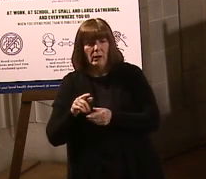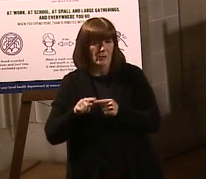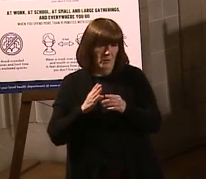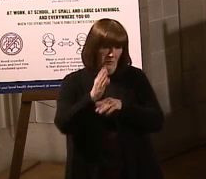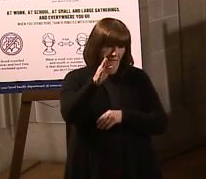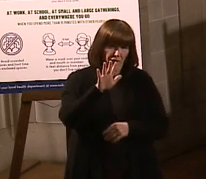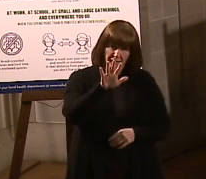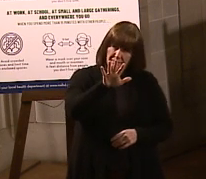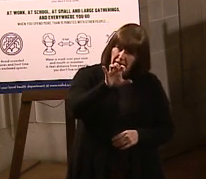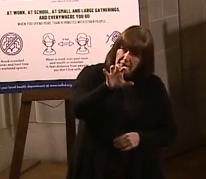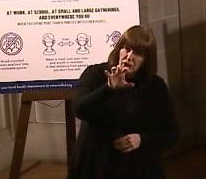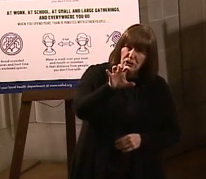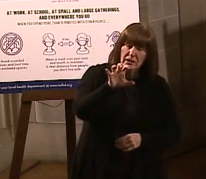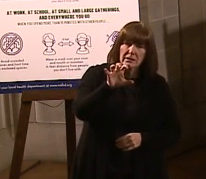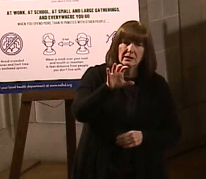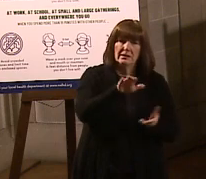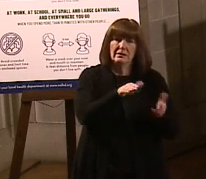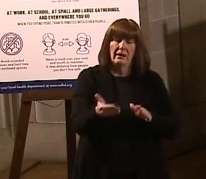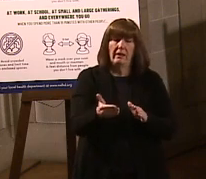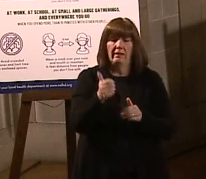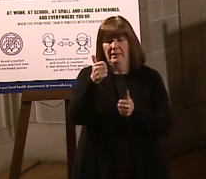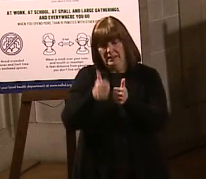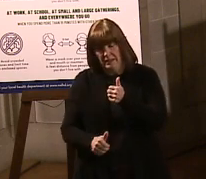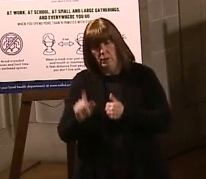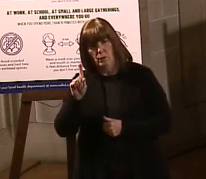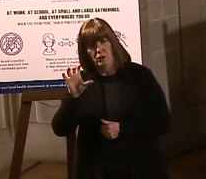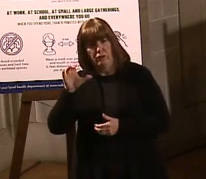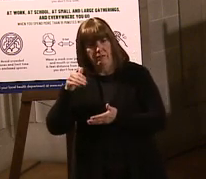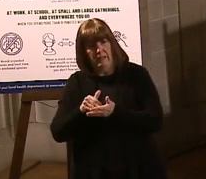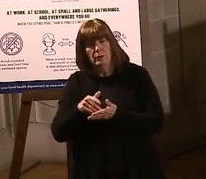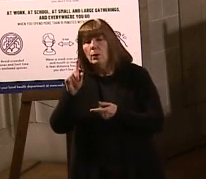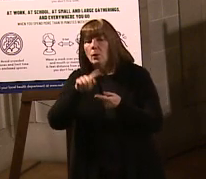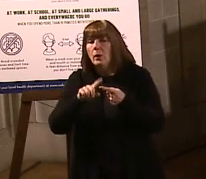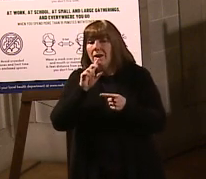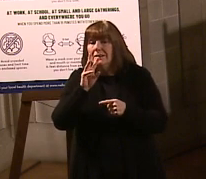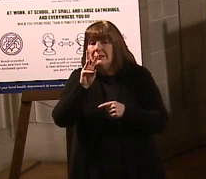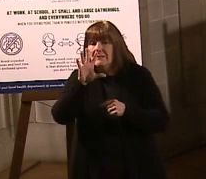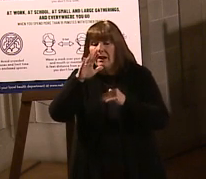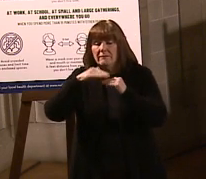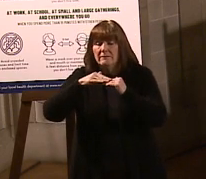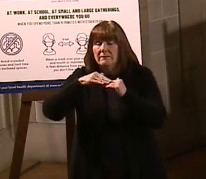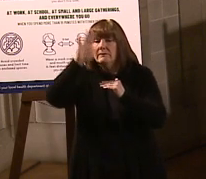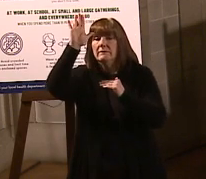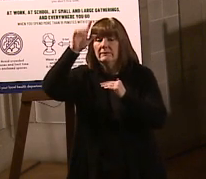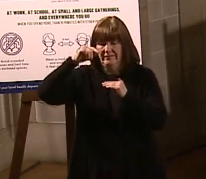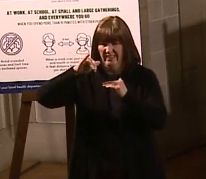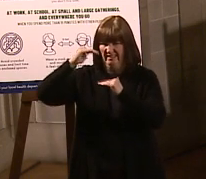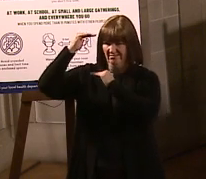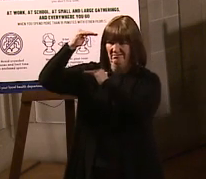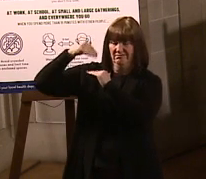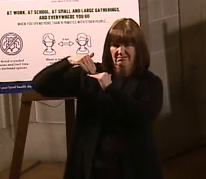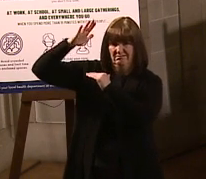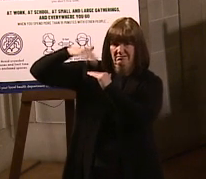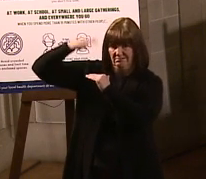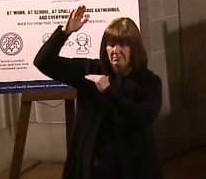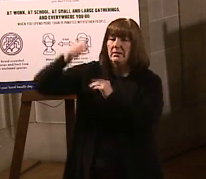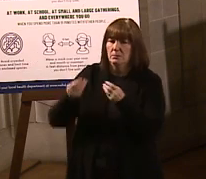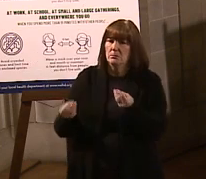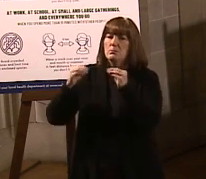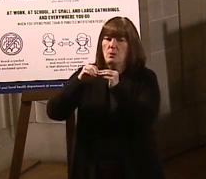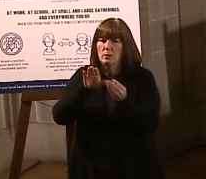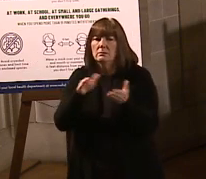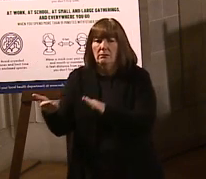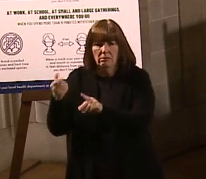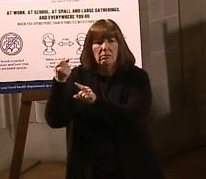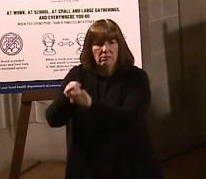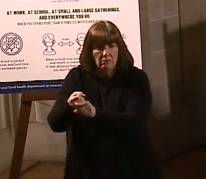500 deaths per 100,000 when you hit that 65-year-old and older category. So I've asked all the public health